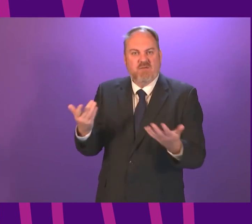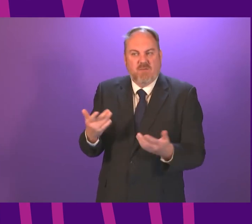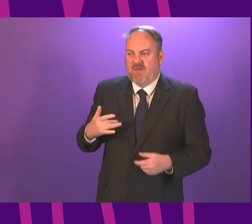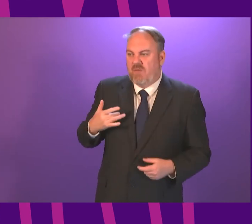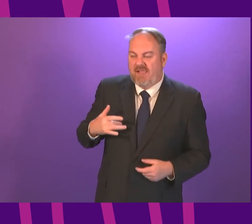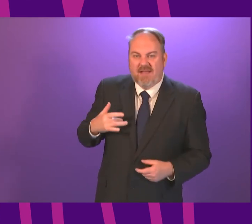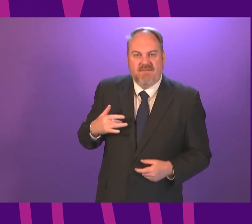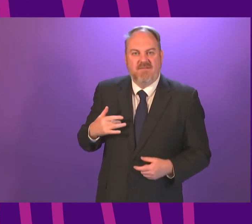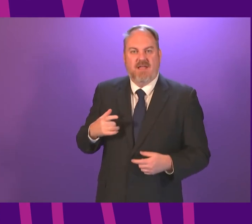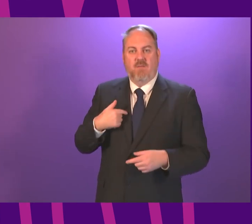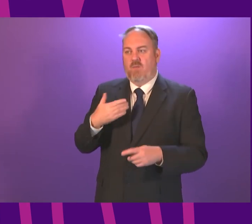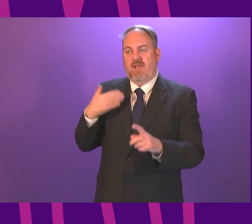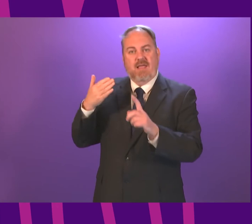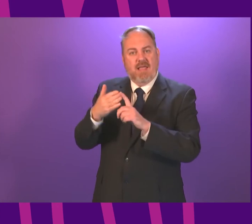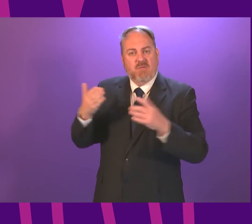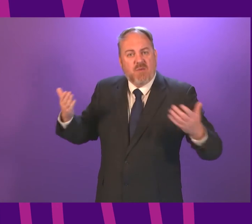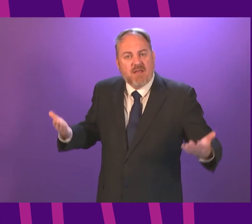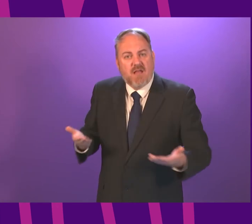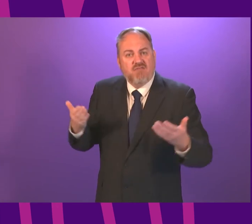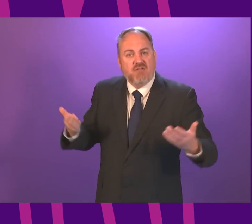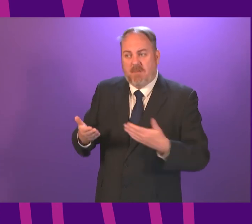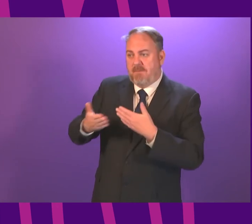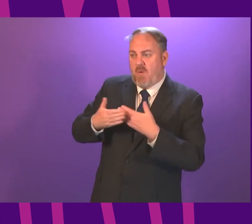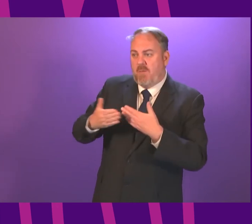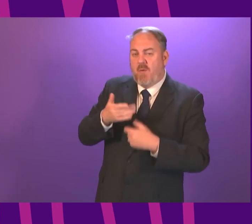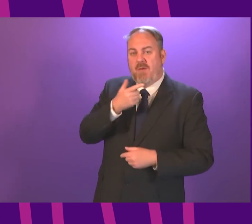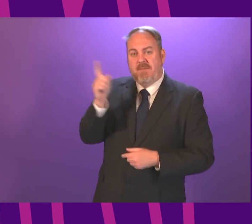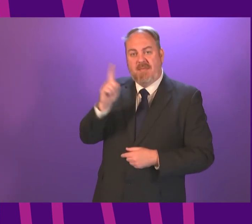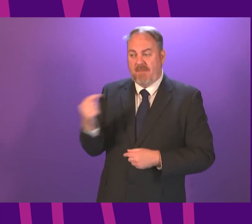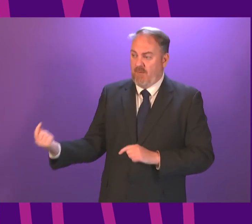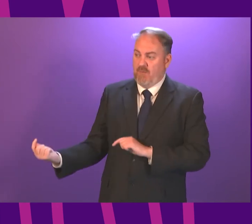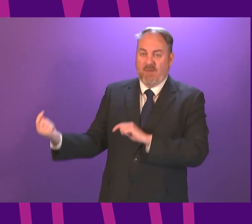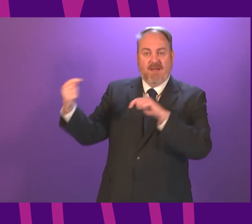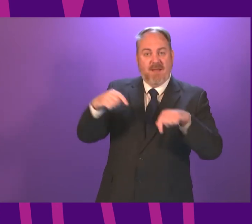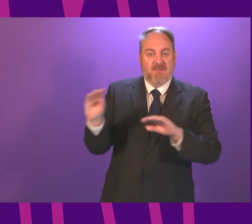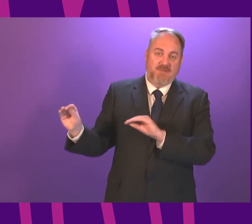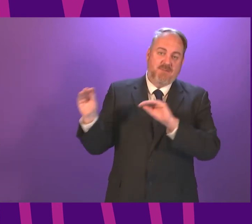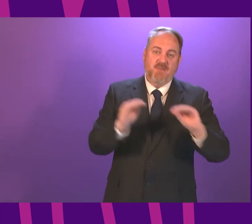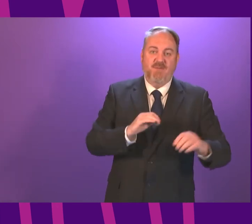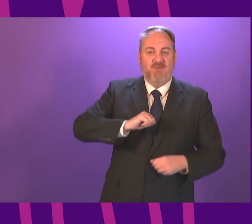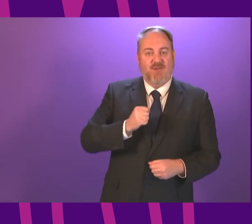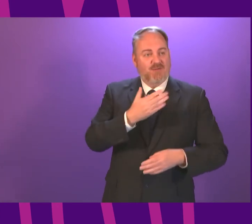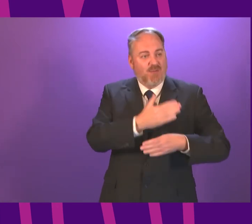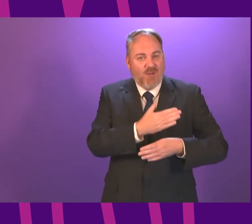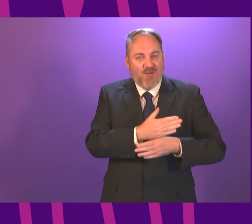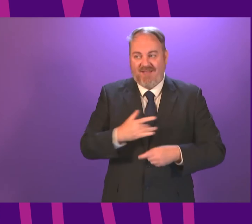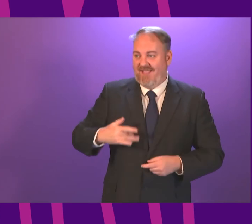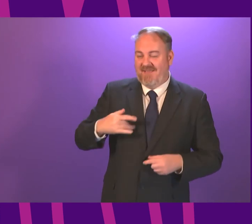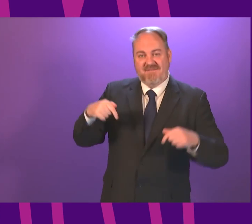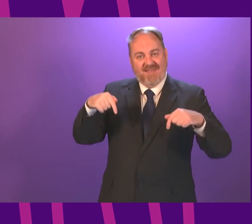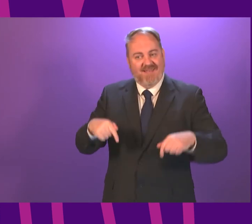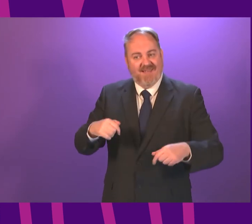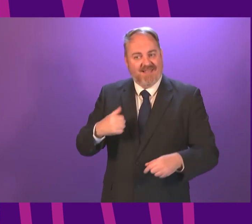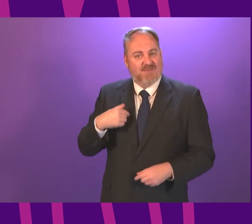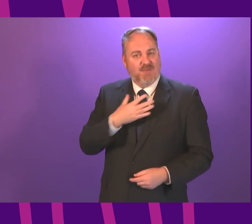need to attract more people to live and work in Scotland. So it's a good example of why we need to see these powers lie with this parliament. And the sooner,